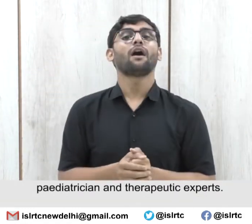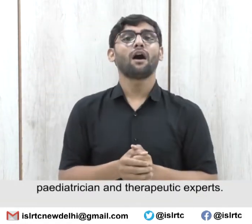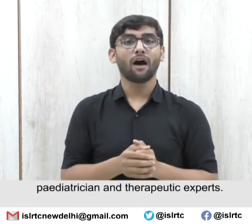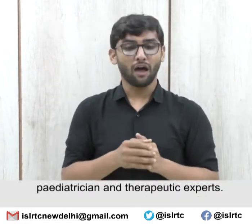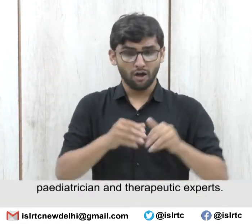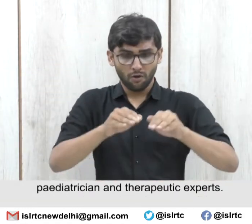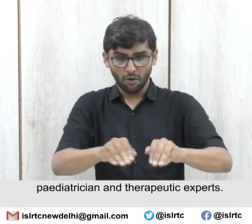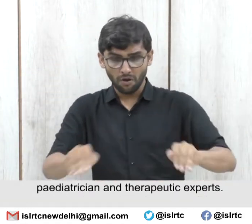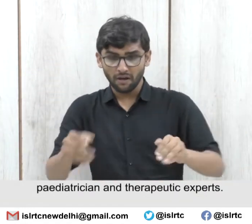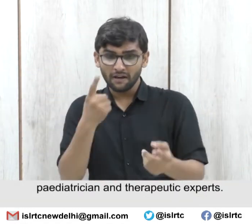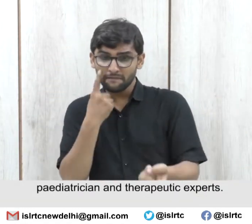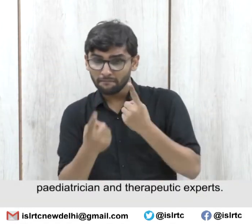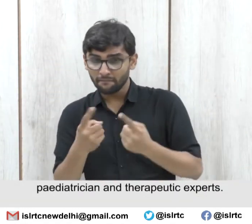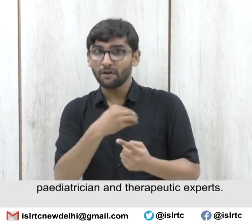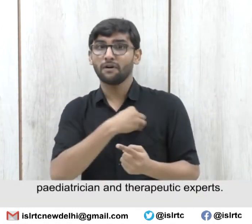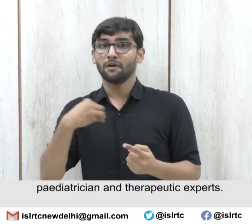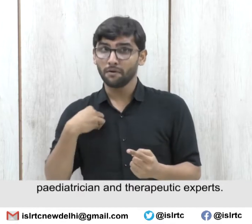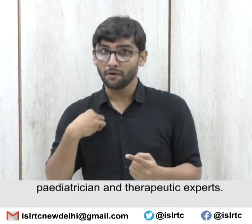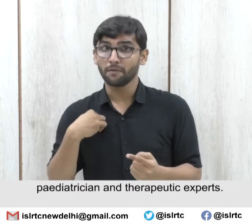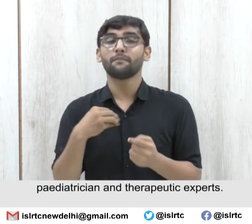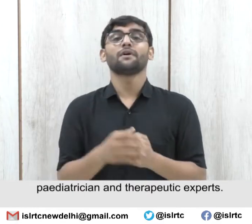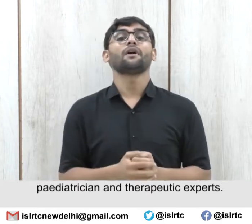and Therapeutic Experts.